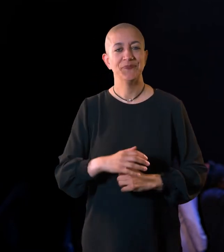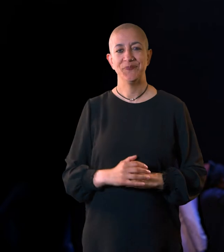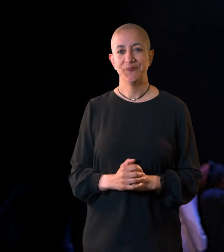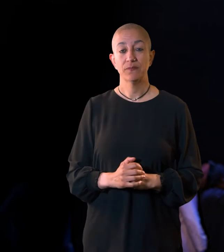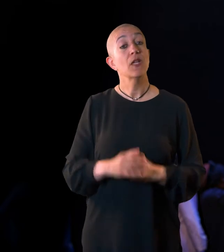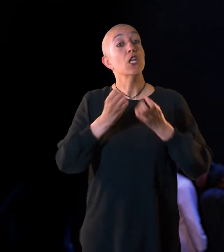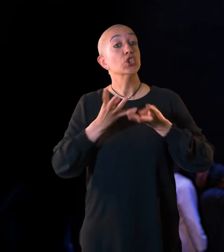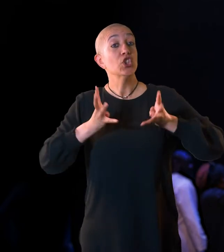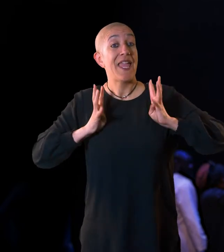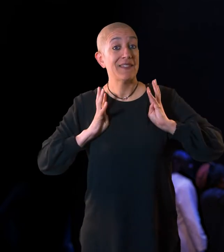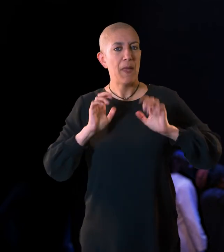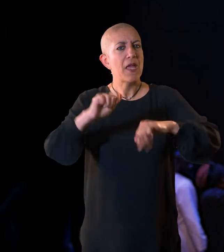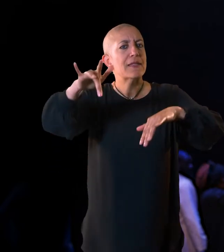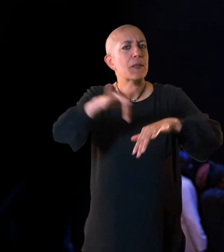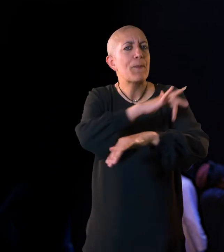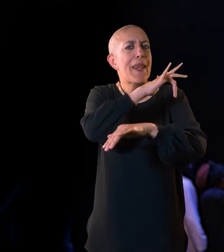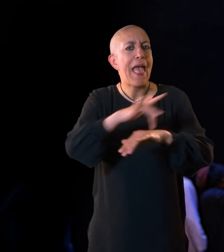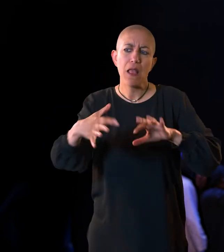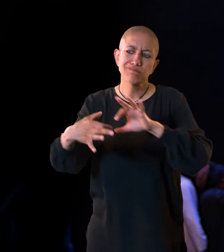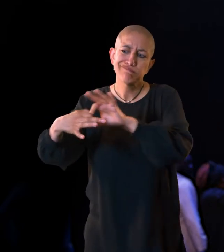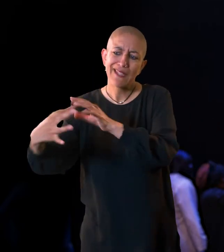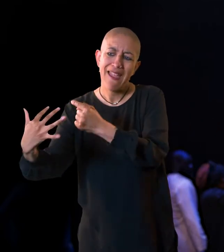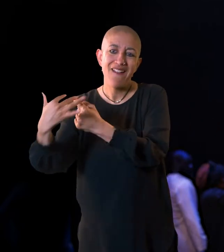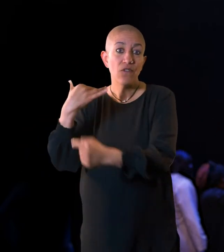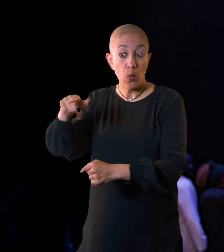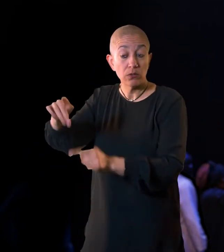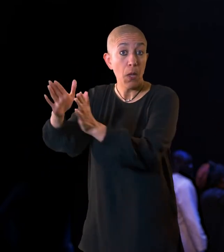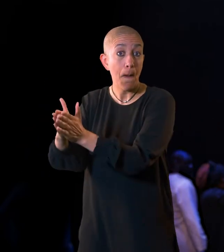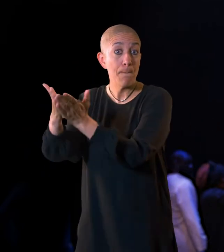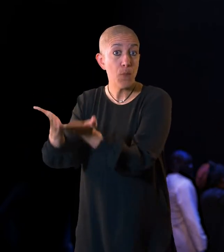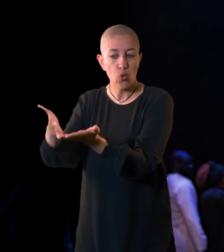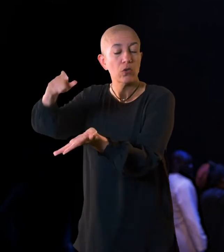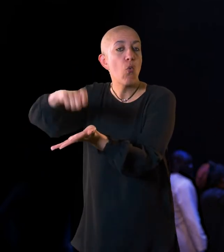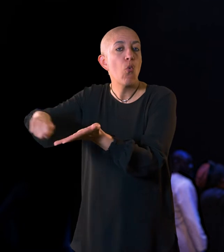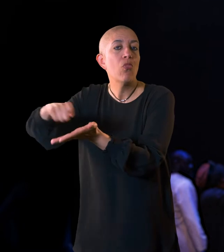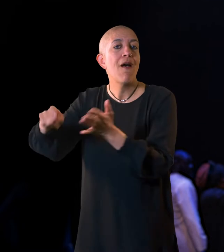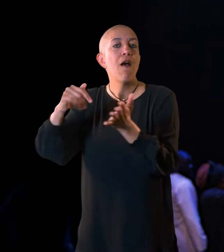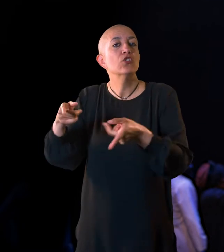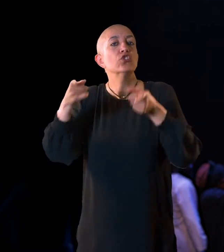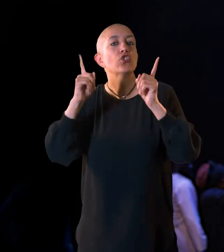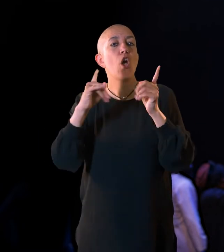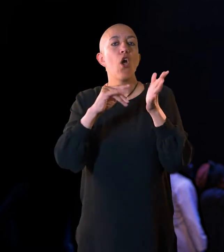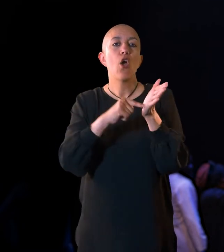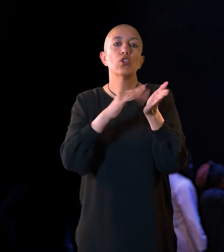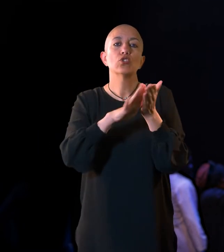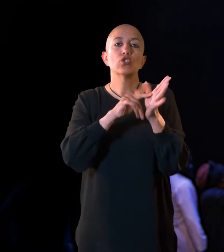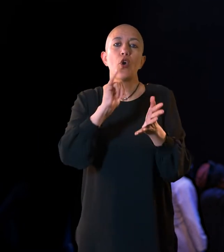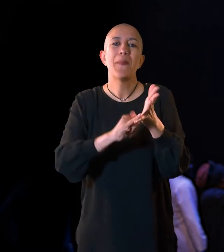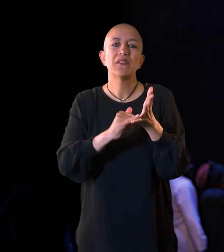Shakespeare based the play on Sir Thomas More's unfinished book, The History of King Richard III, although